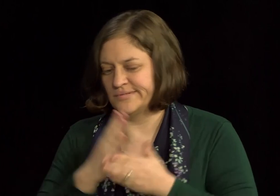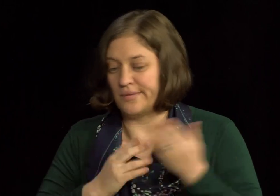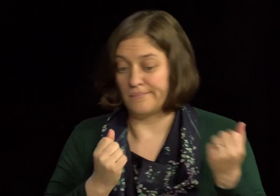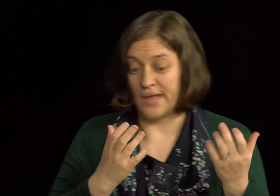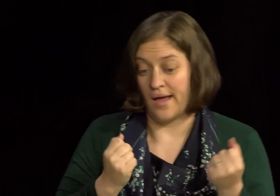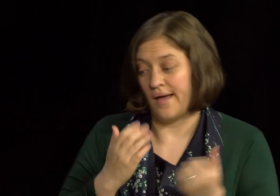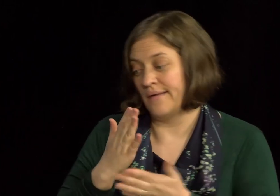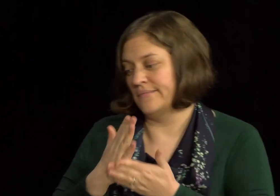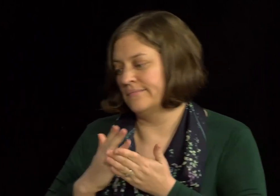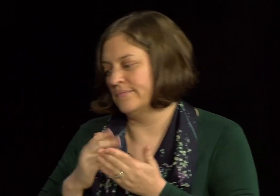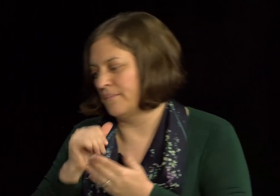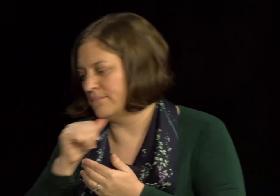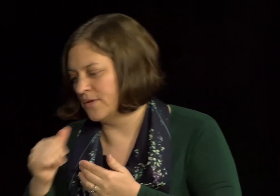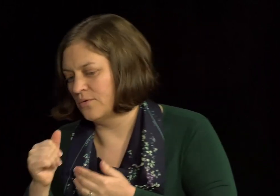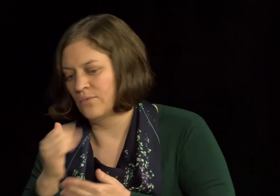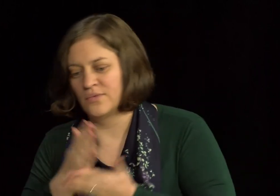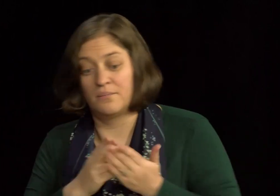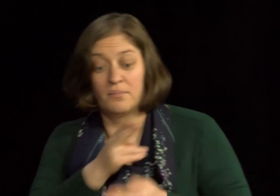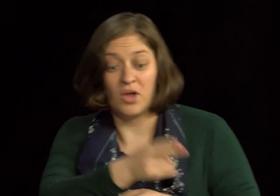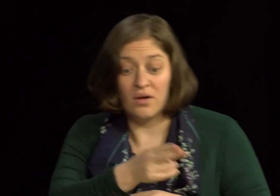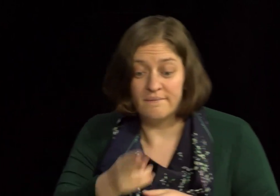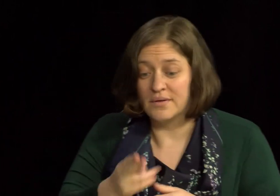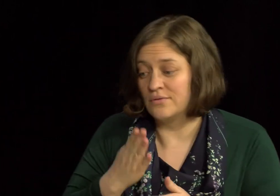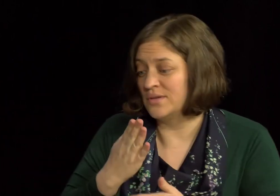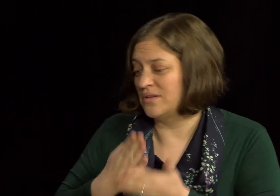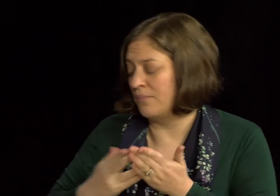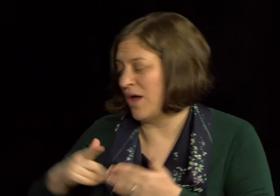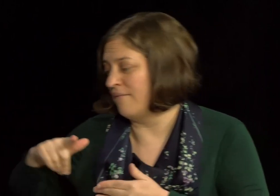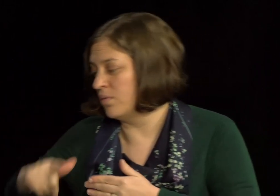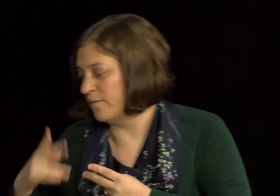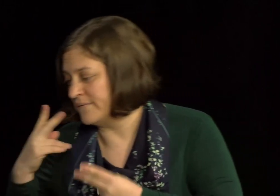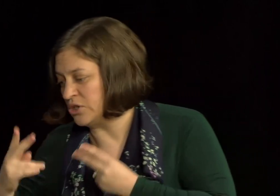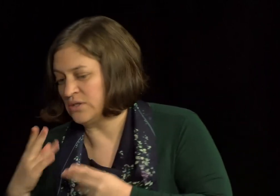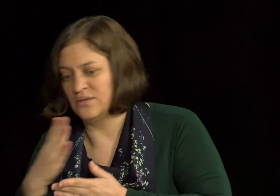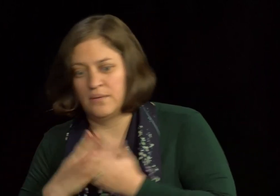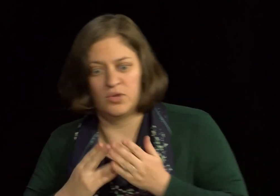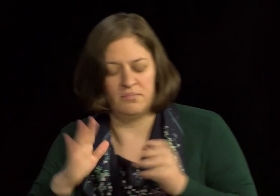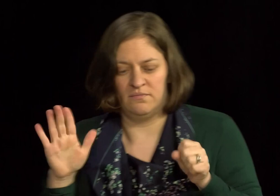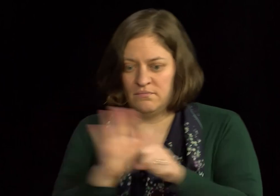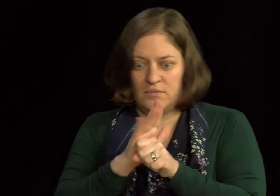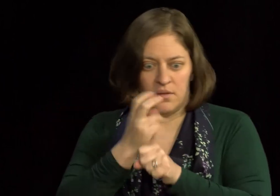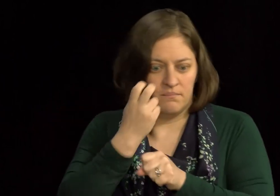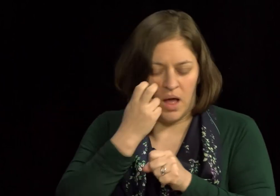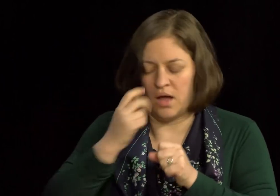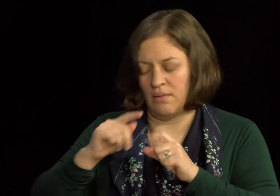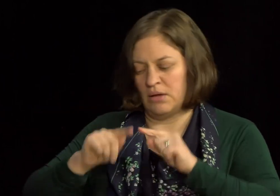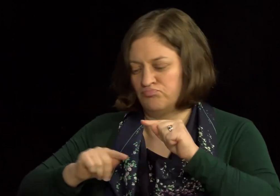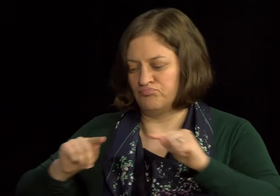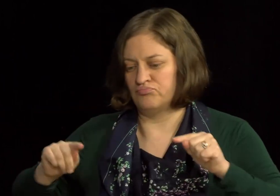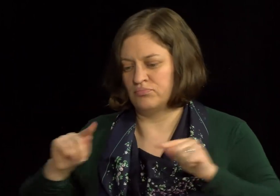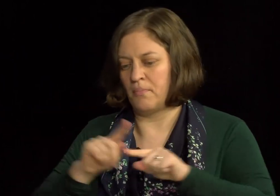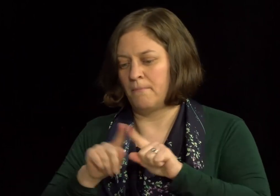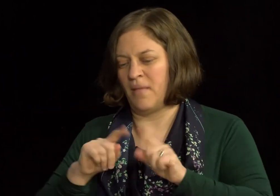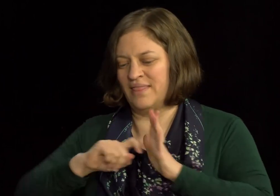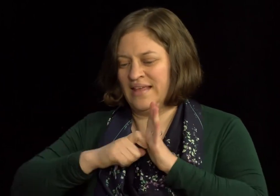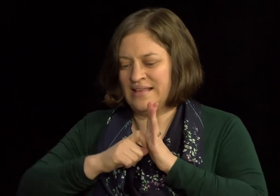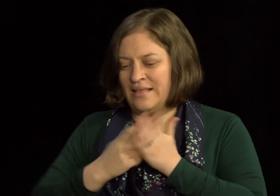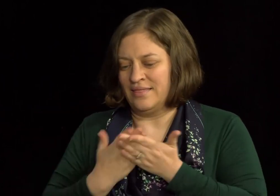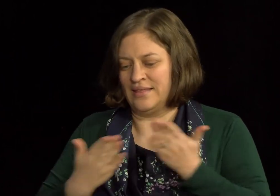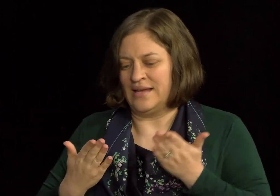not all of them identify as deaf-blind. And some of them are signers and some of them are not. Some of them are hard of hearing. Some of them have partial vision. So you can imagine it's